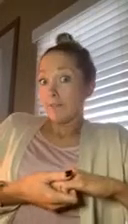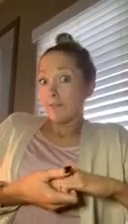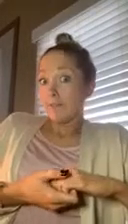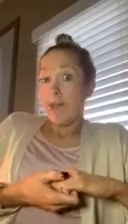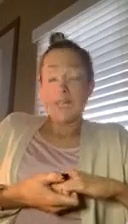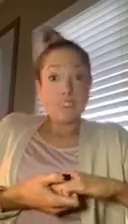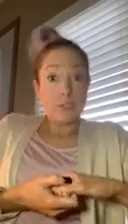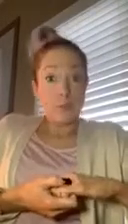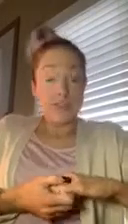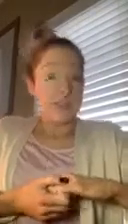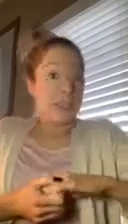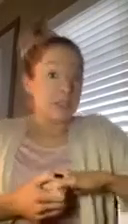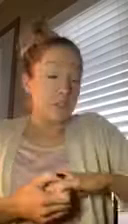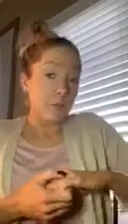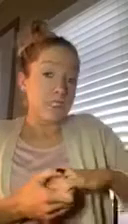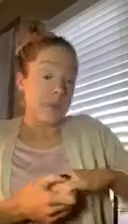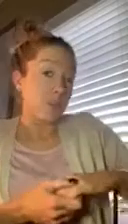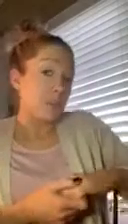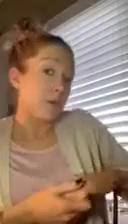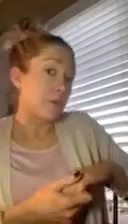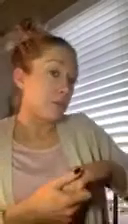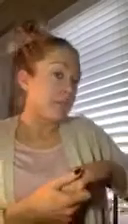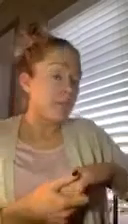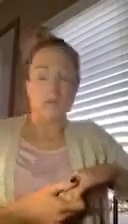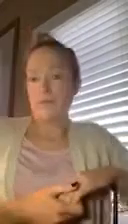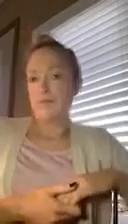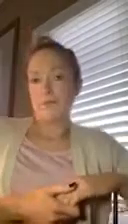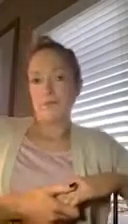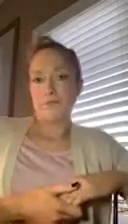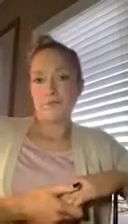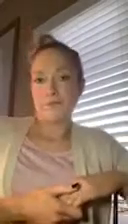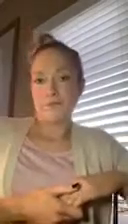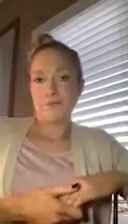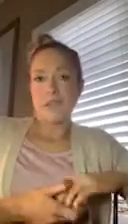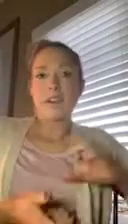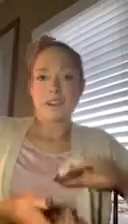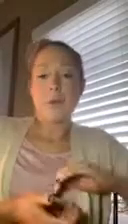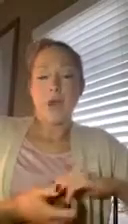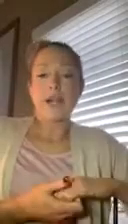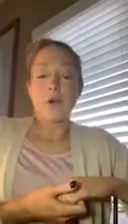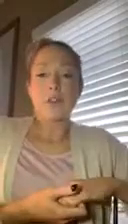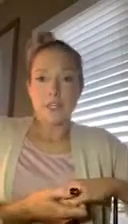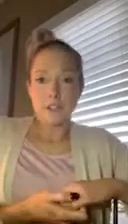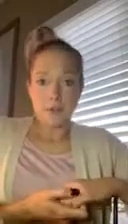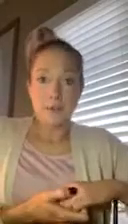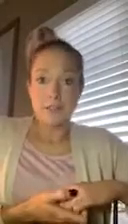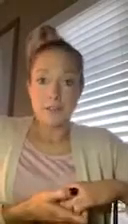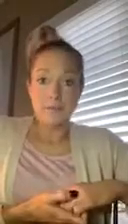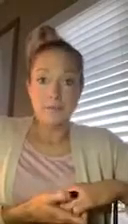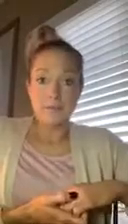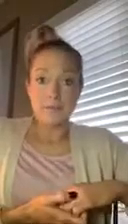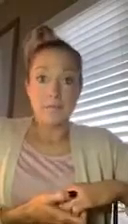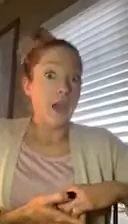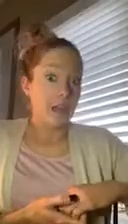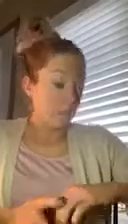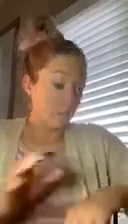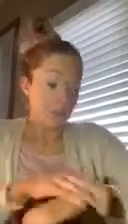I didn't see your bracelet. I didn't touch your bracelet. didn't do anything with your bracelet. At this point, I know that he took my bracelet. My, I